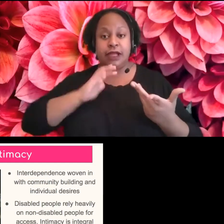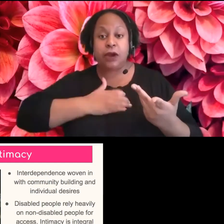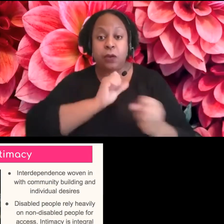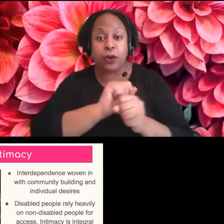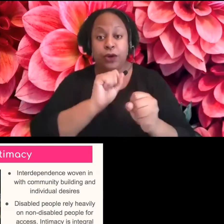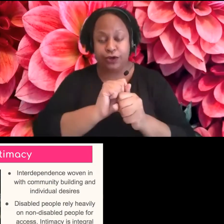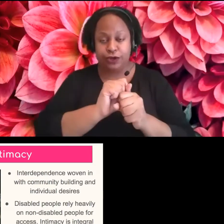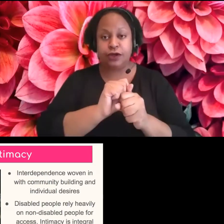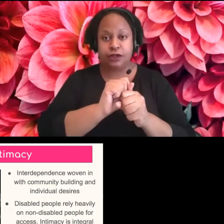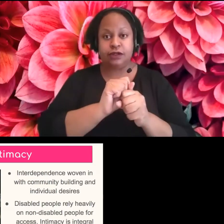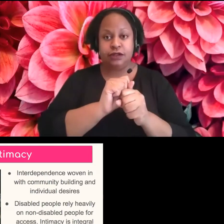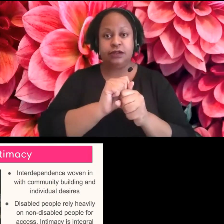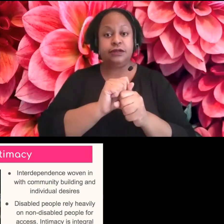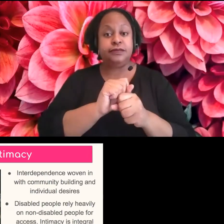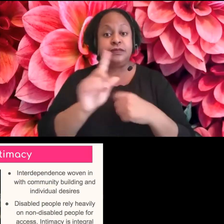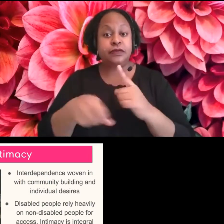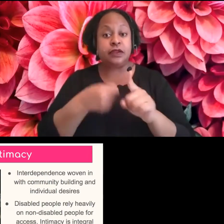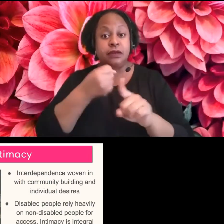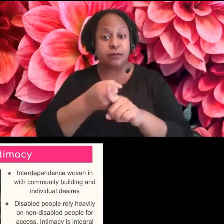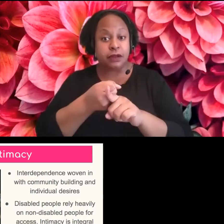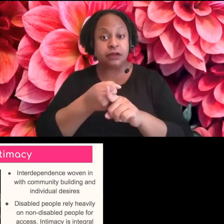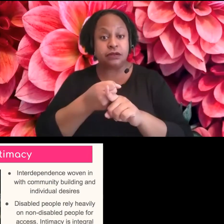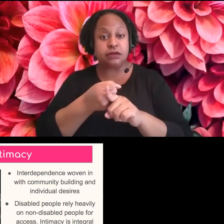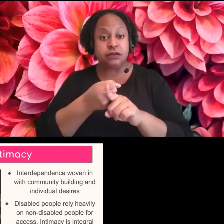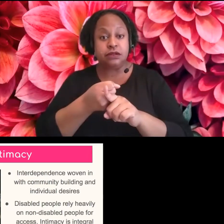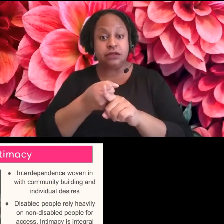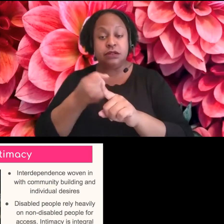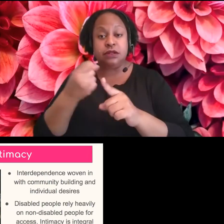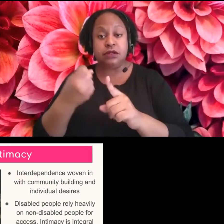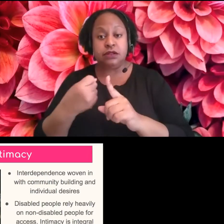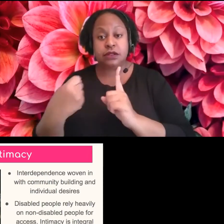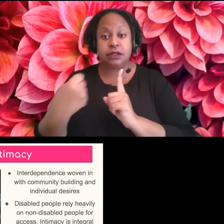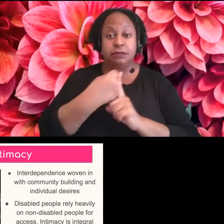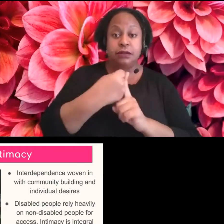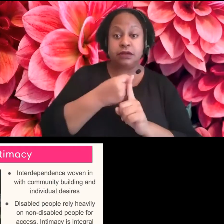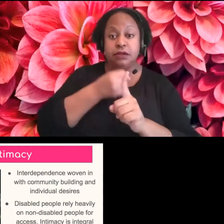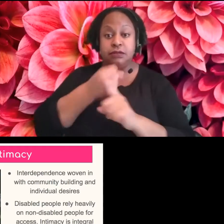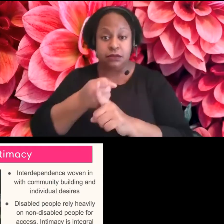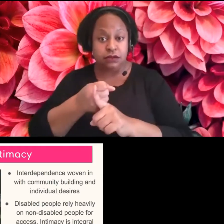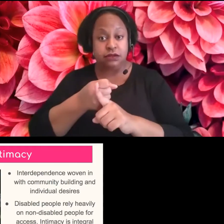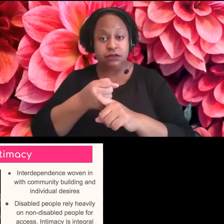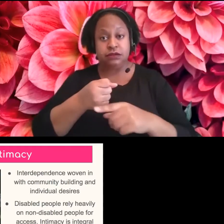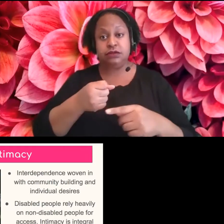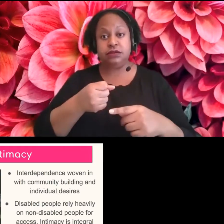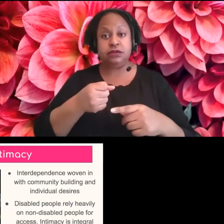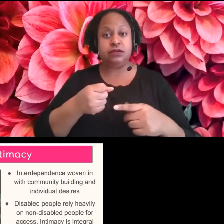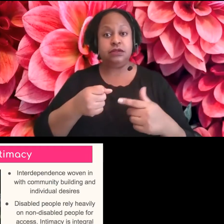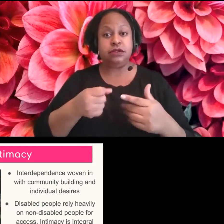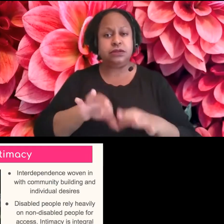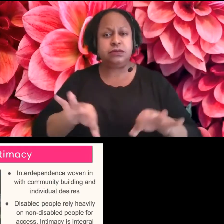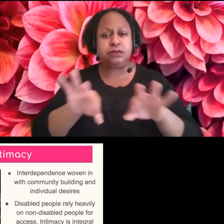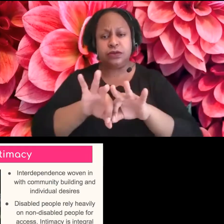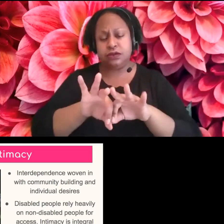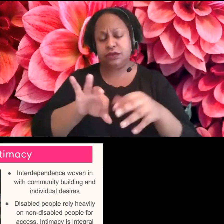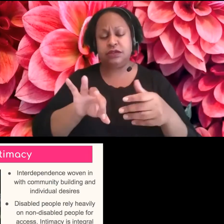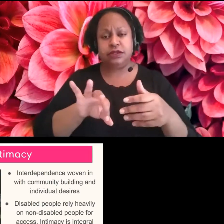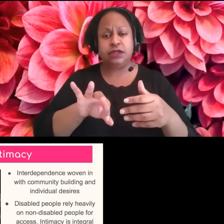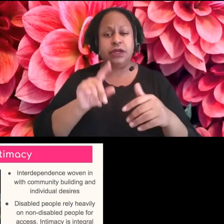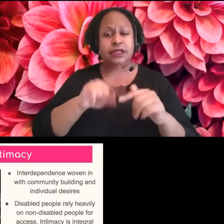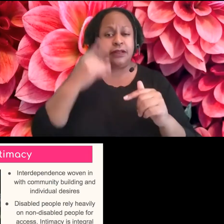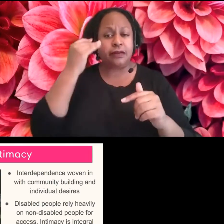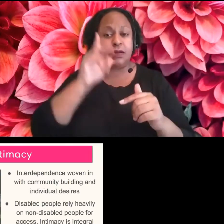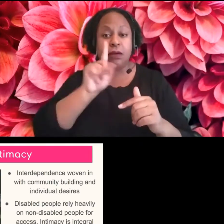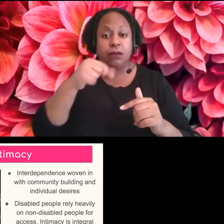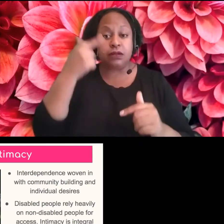that the profound impact we have on each other is too important to easily compartmentalize in just logistics.